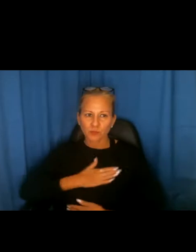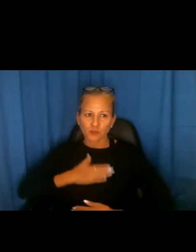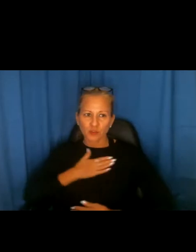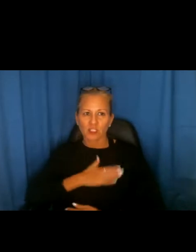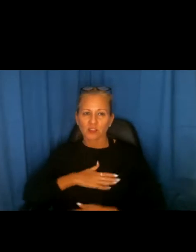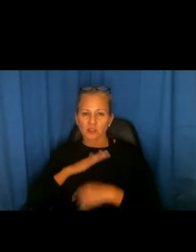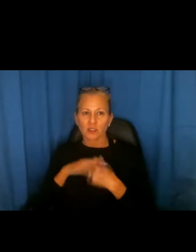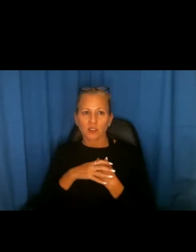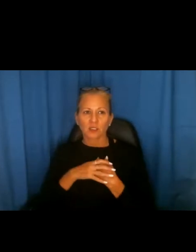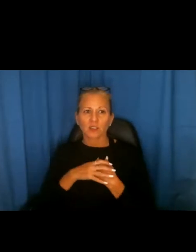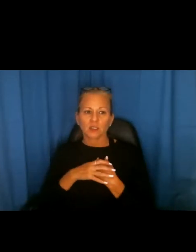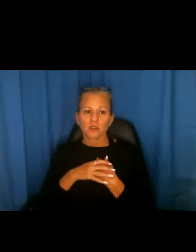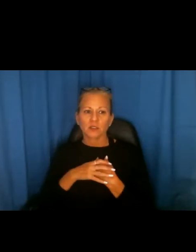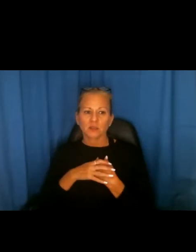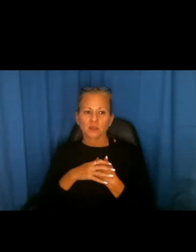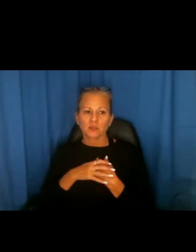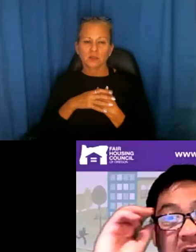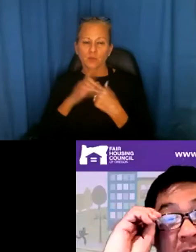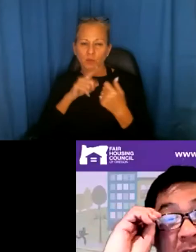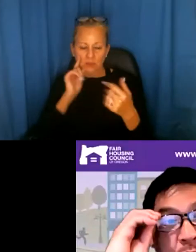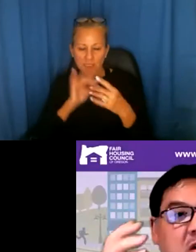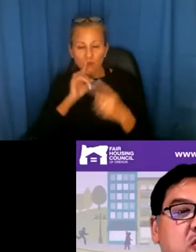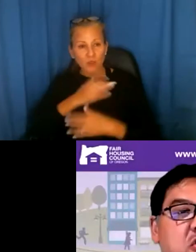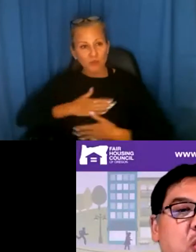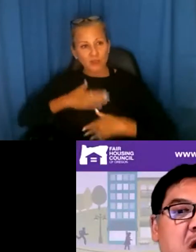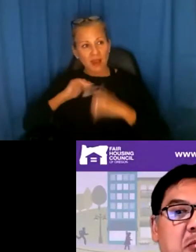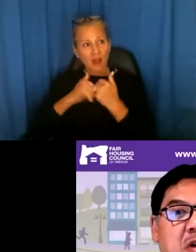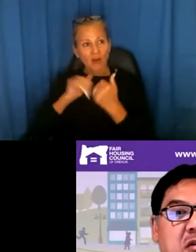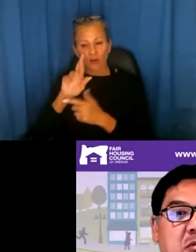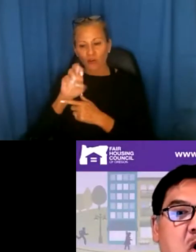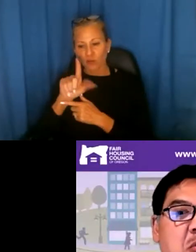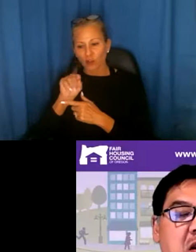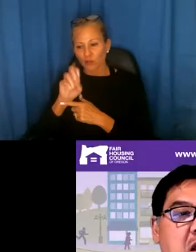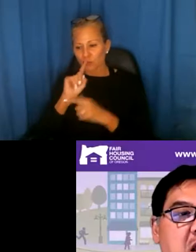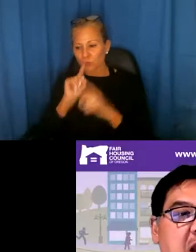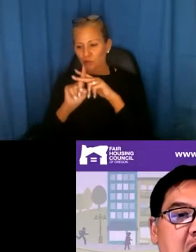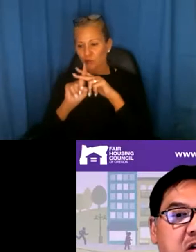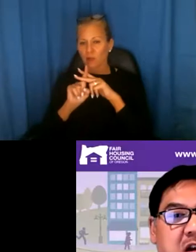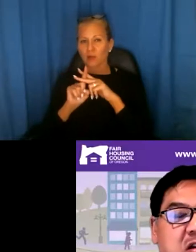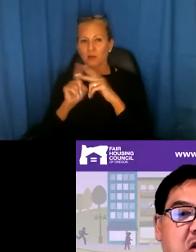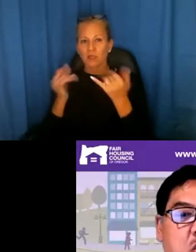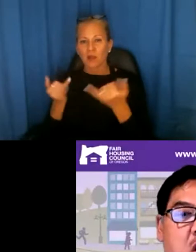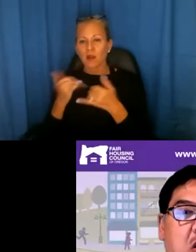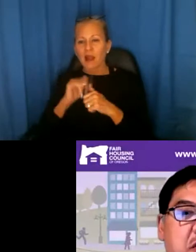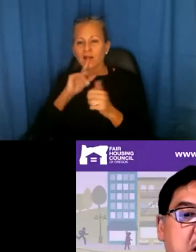that you said. And, and, and I do have to say, I also really appreciate how the realtors are showing up in this moment and how intentionally you all are thinking